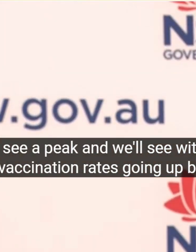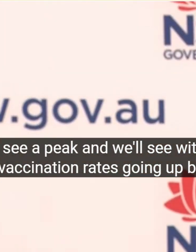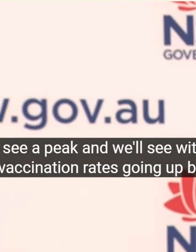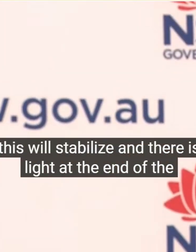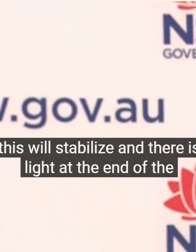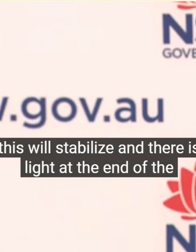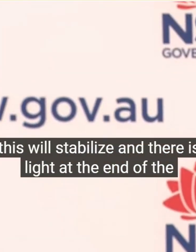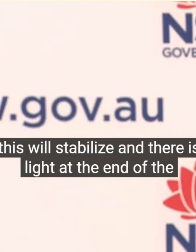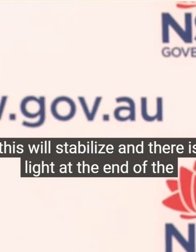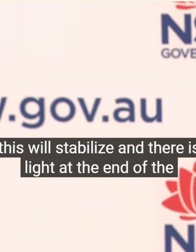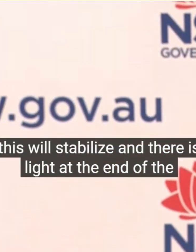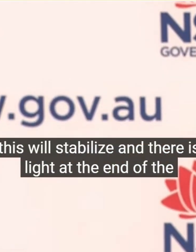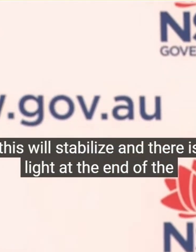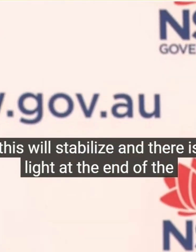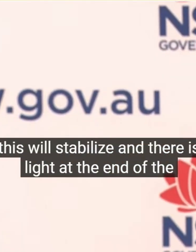When